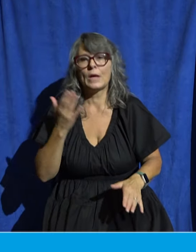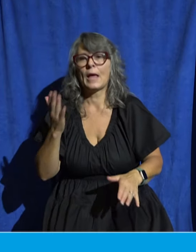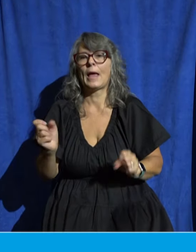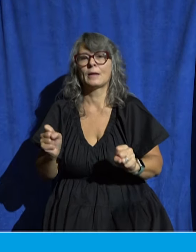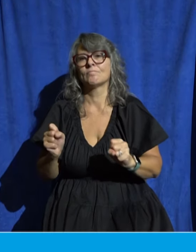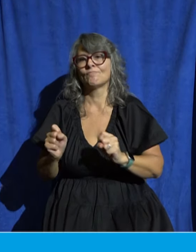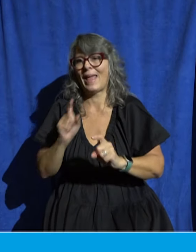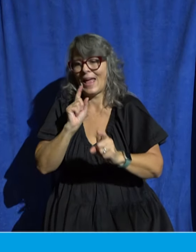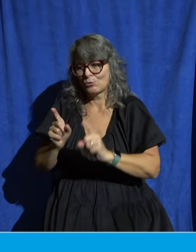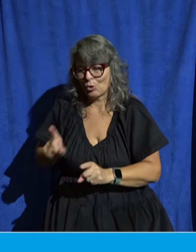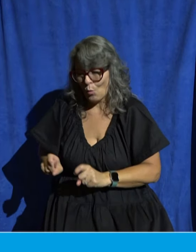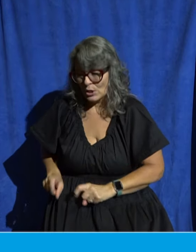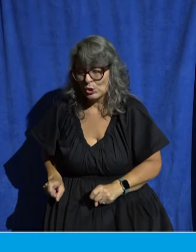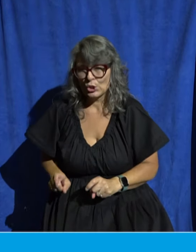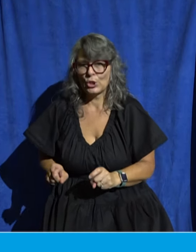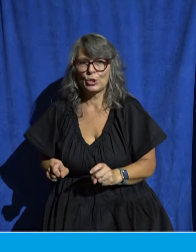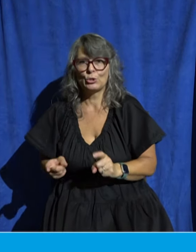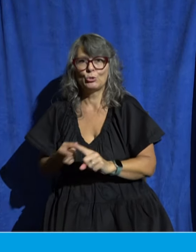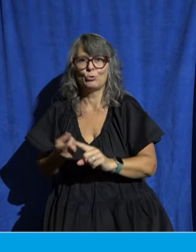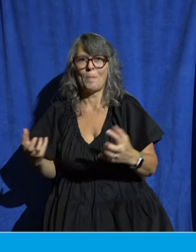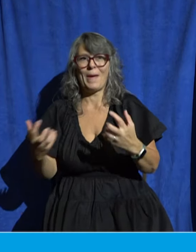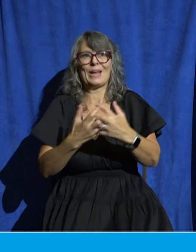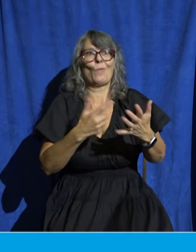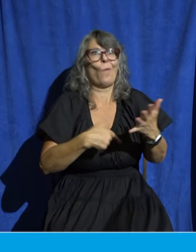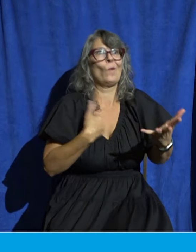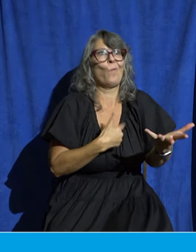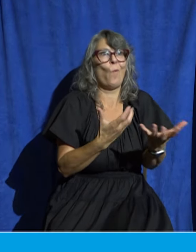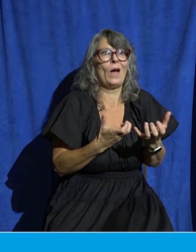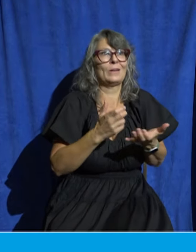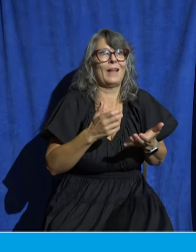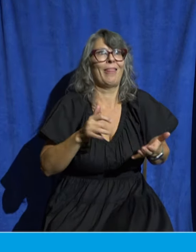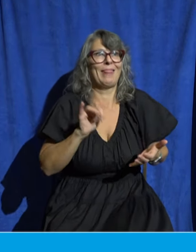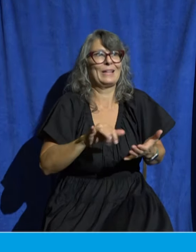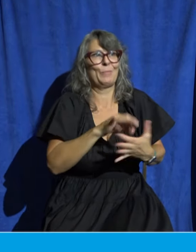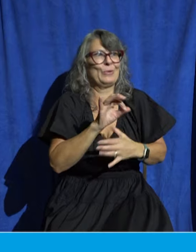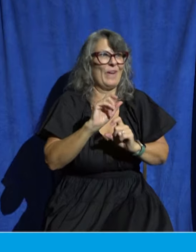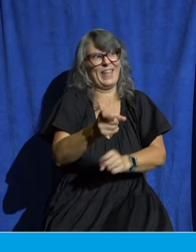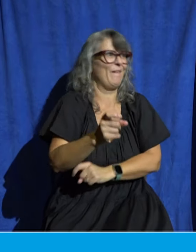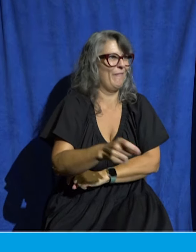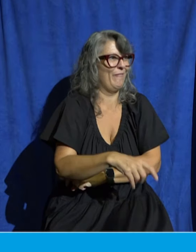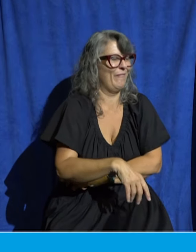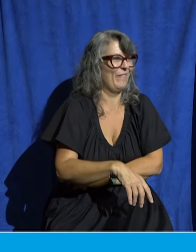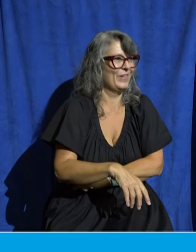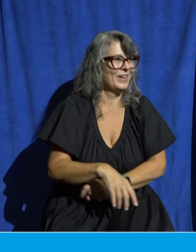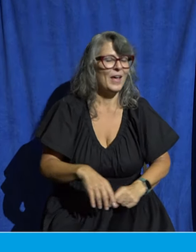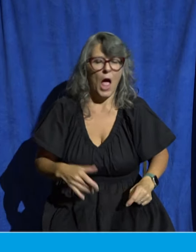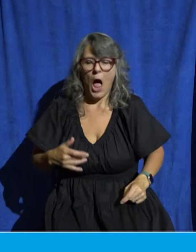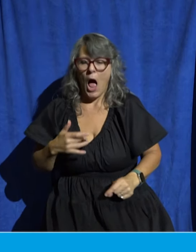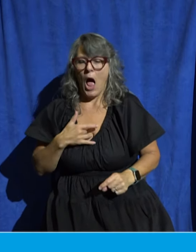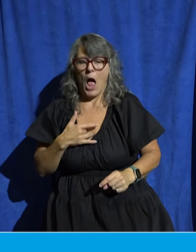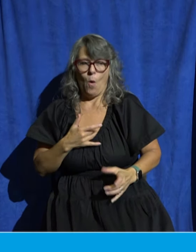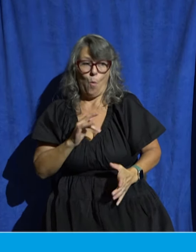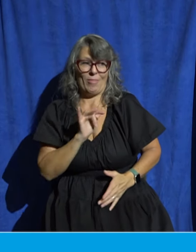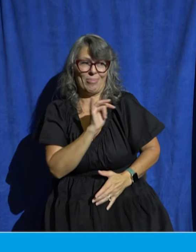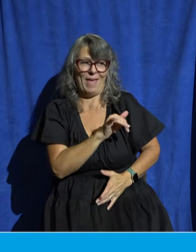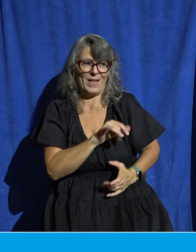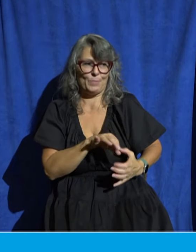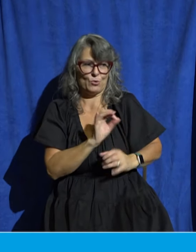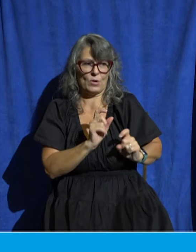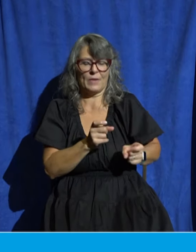Yeah we do. do. You know deep down you're thinking man I really want that gift of teaching. I really want that to be my gift.